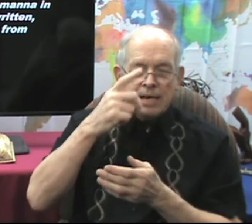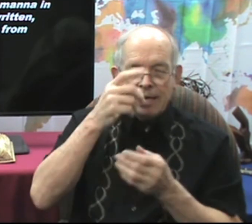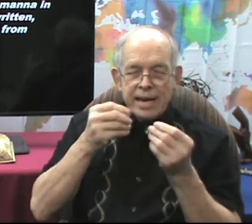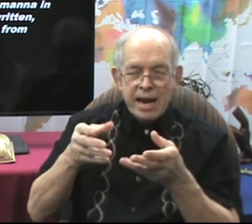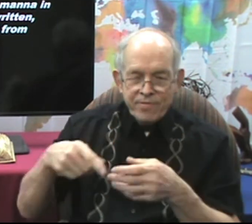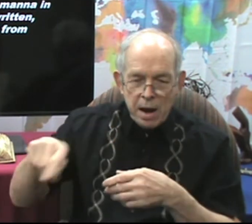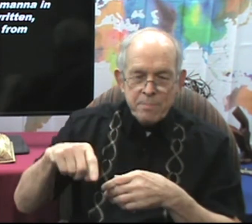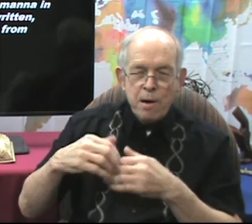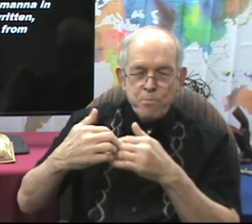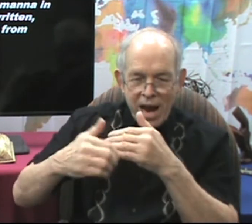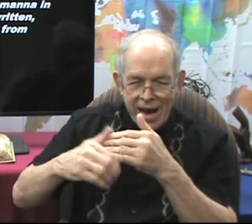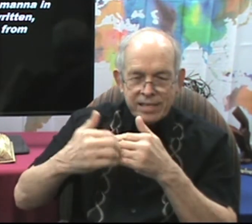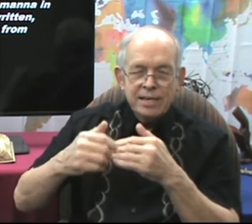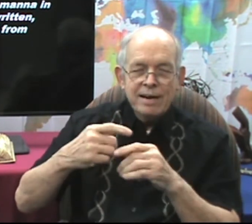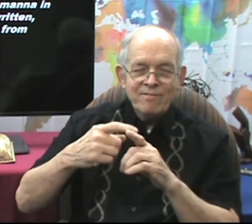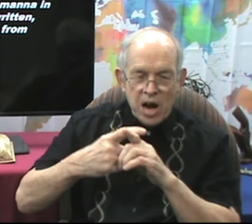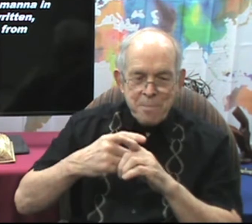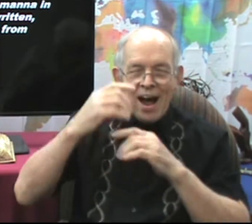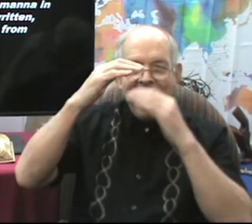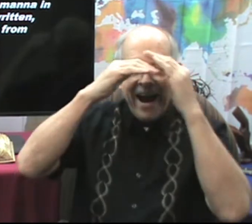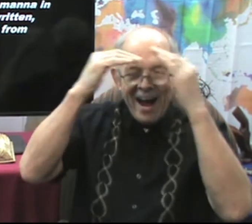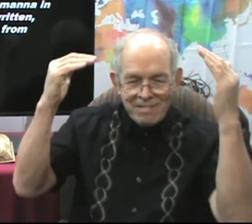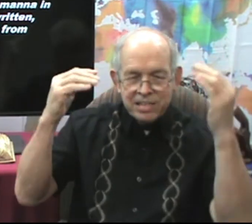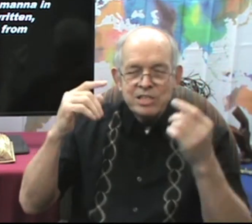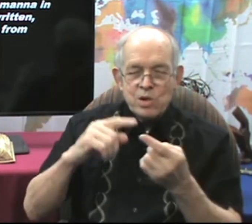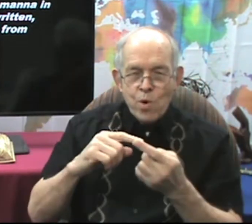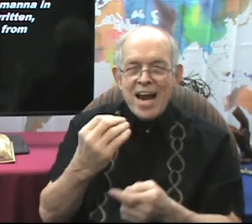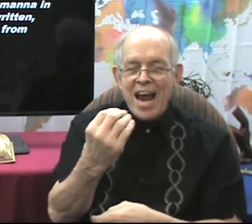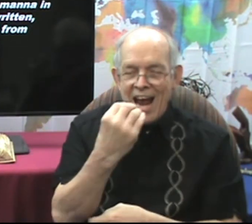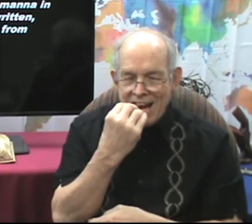he gave them bread from heaven to eight.